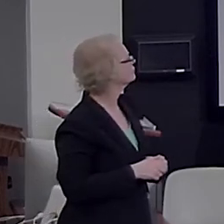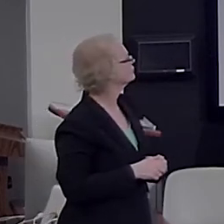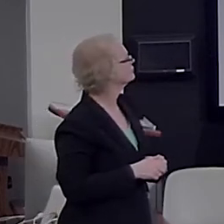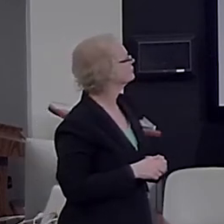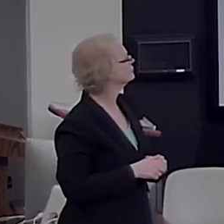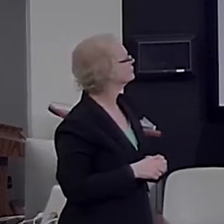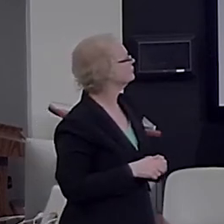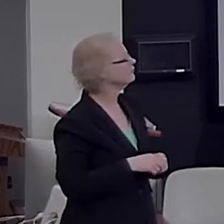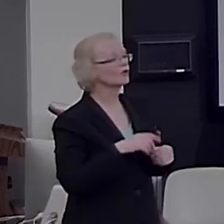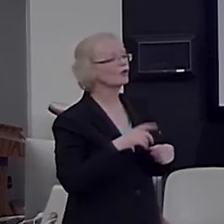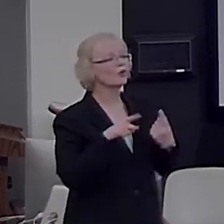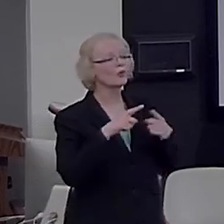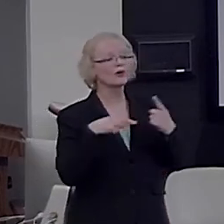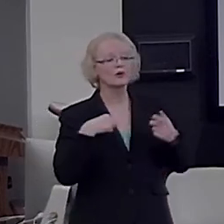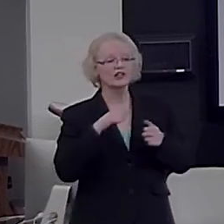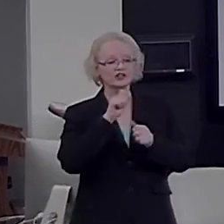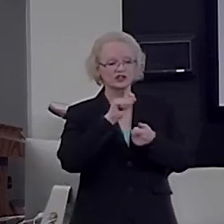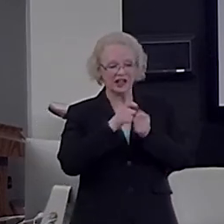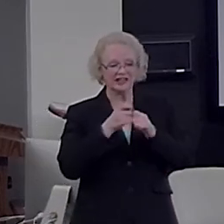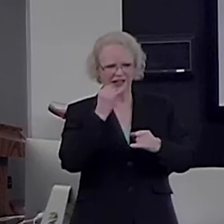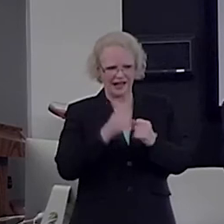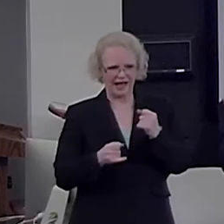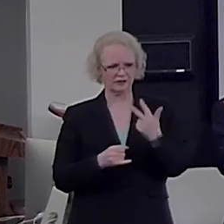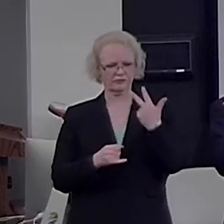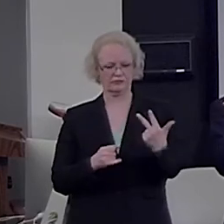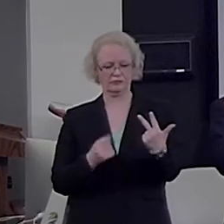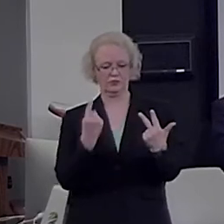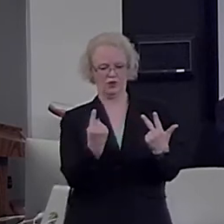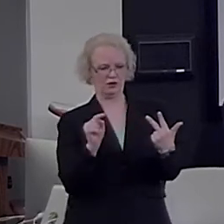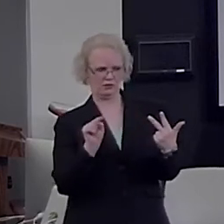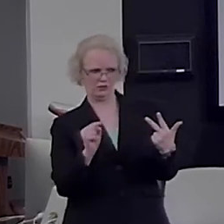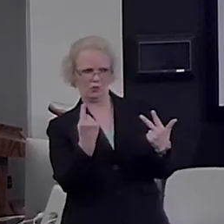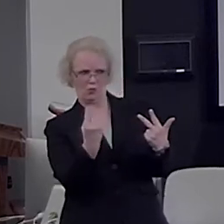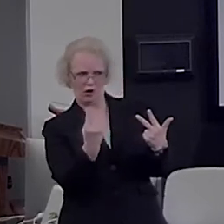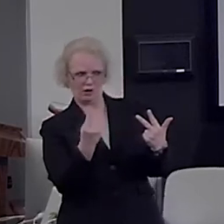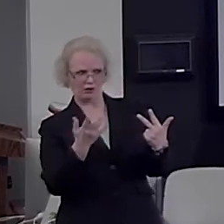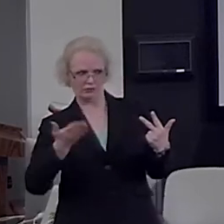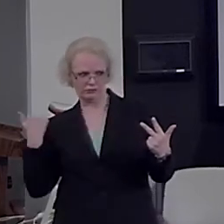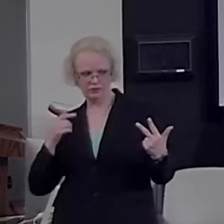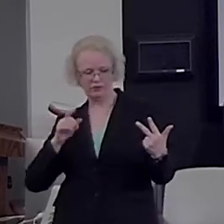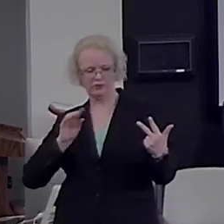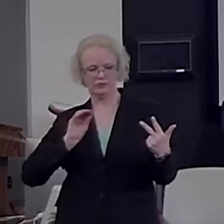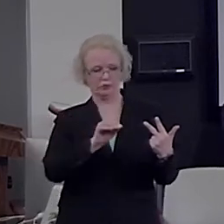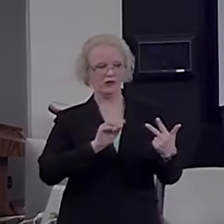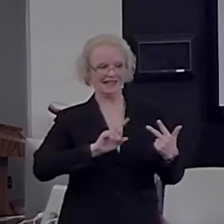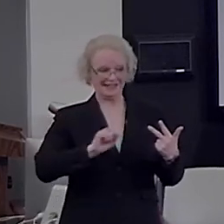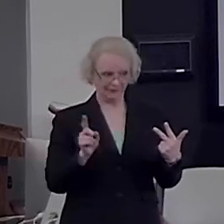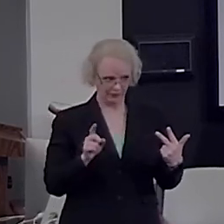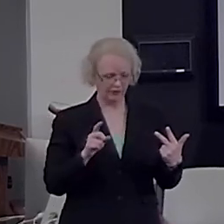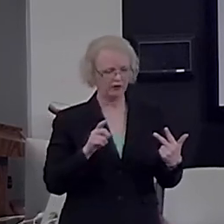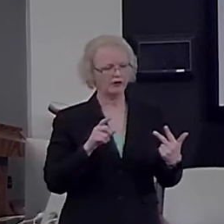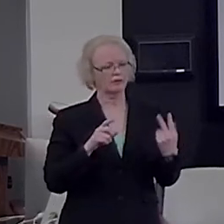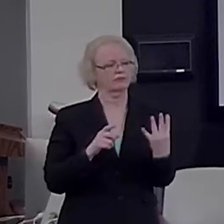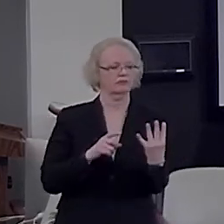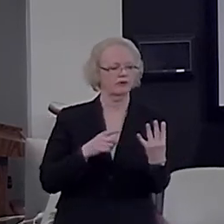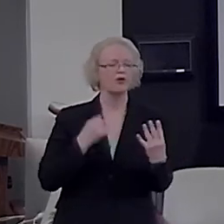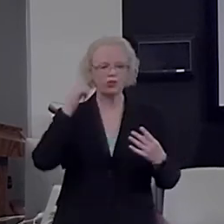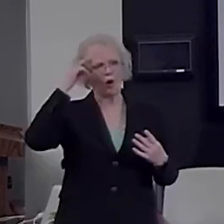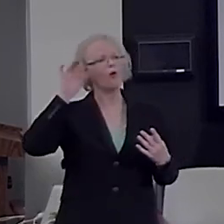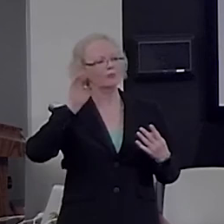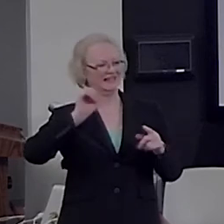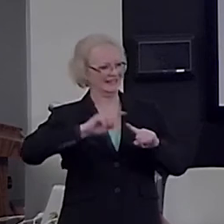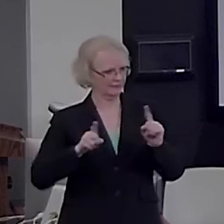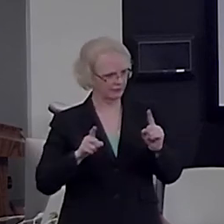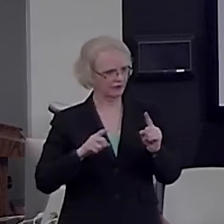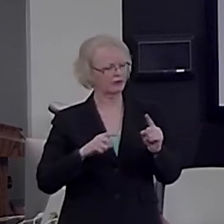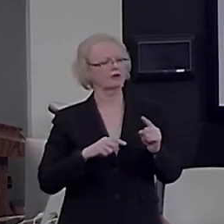change the last item rule, when the last sound is not what you expect, so you expected something different, and now you get something the same, or vice